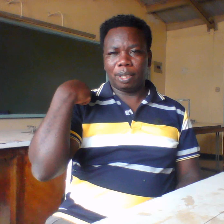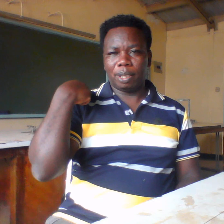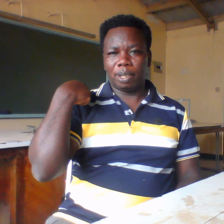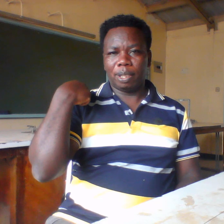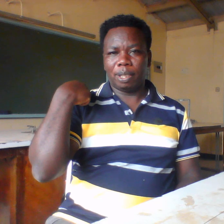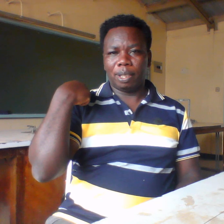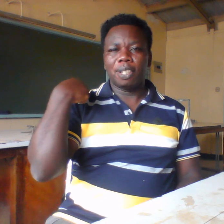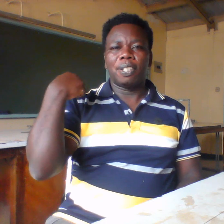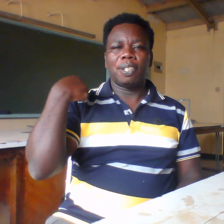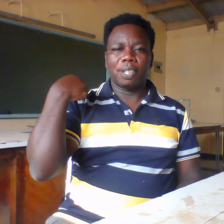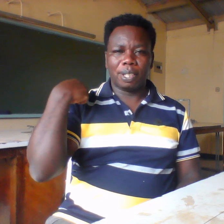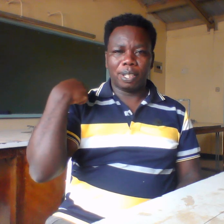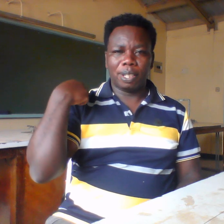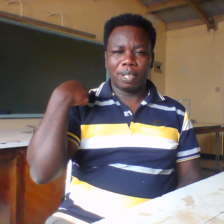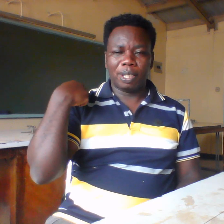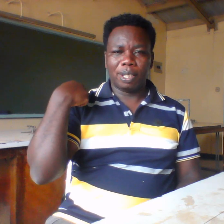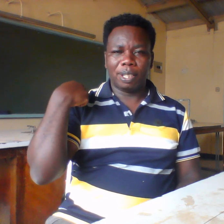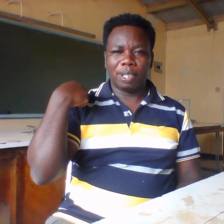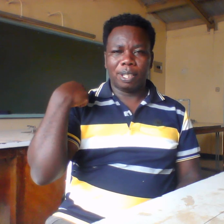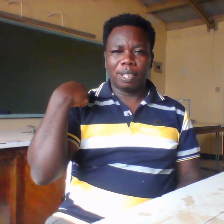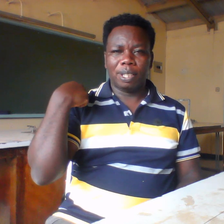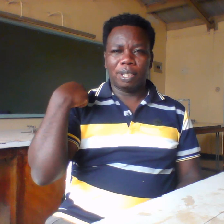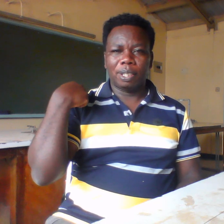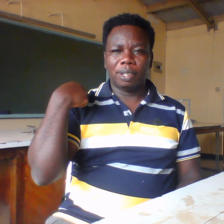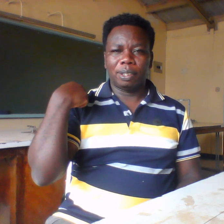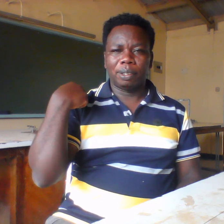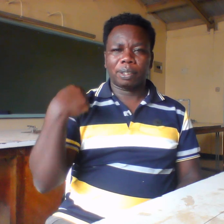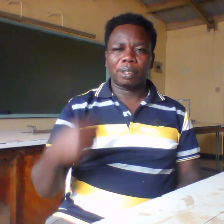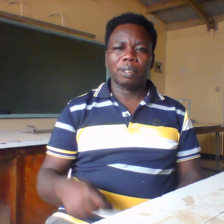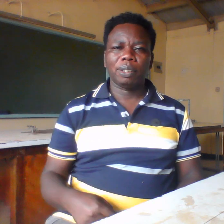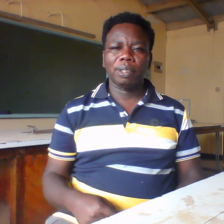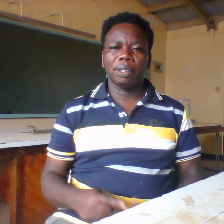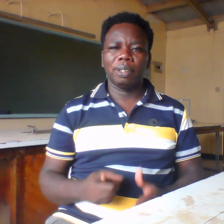yesterday